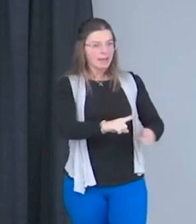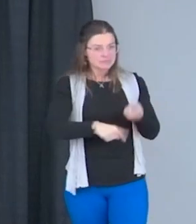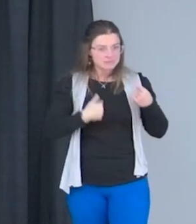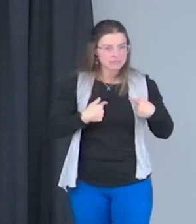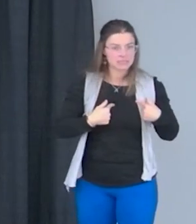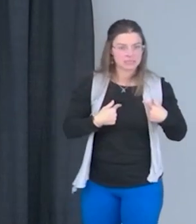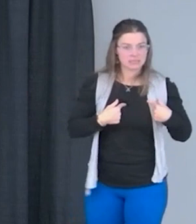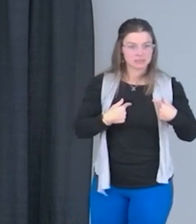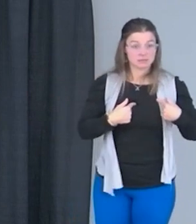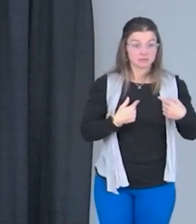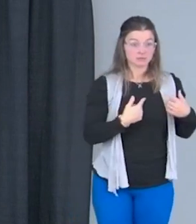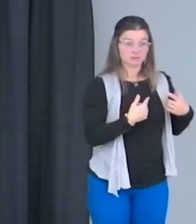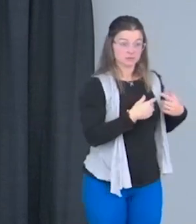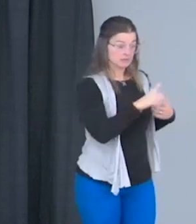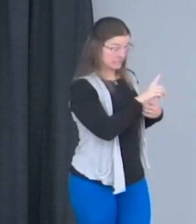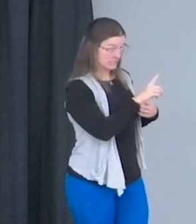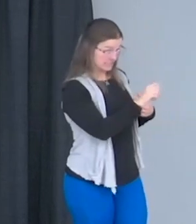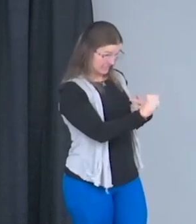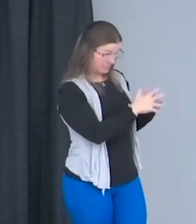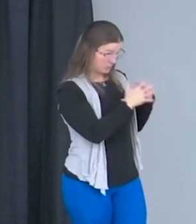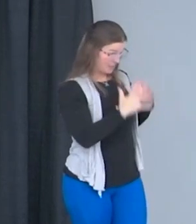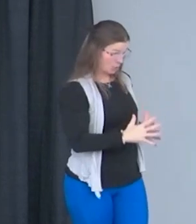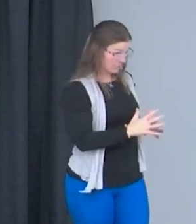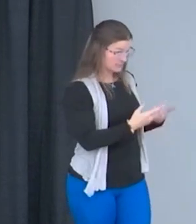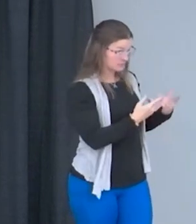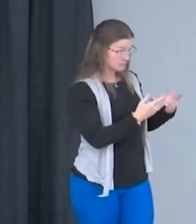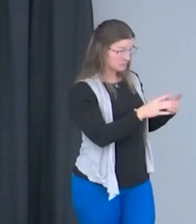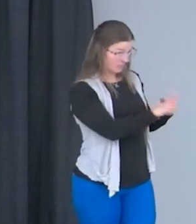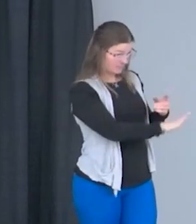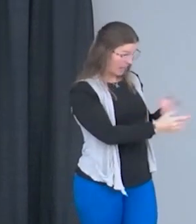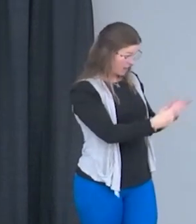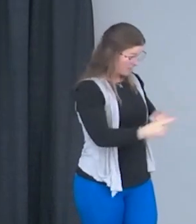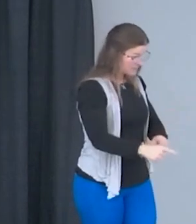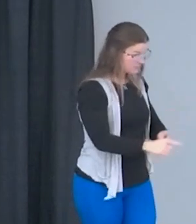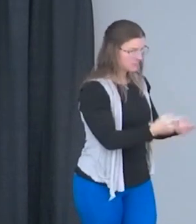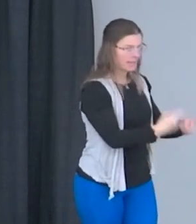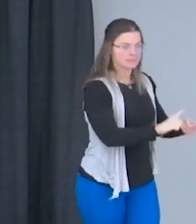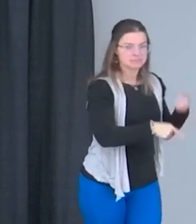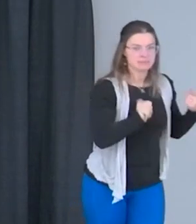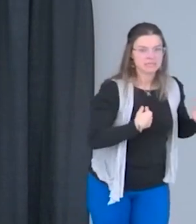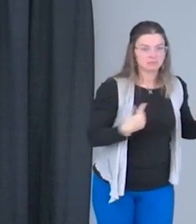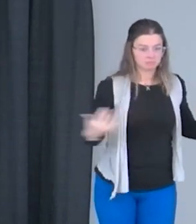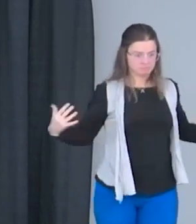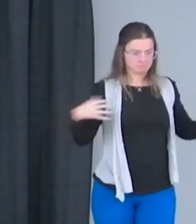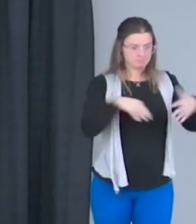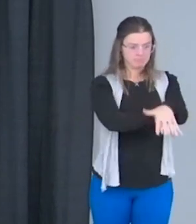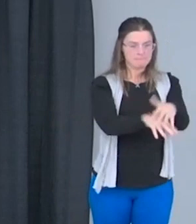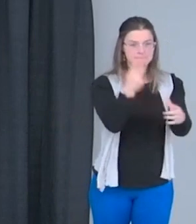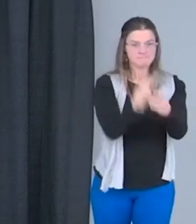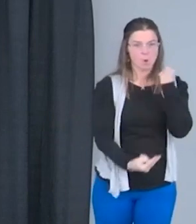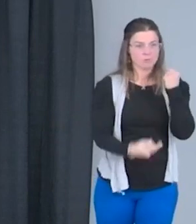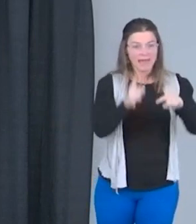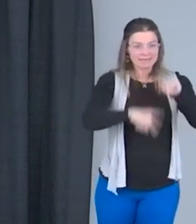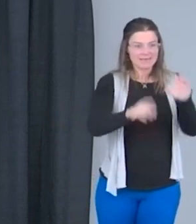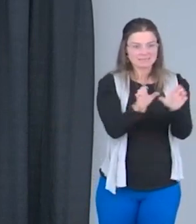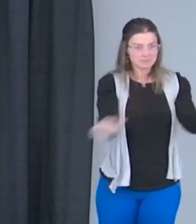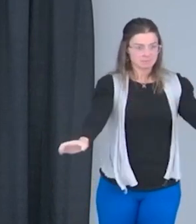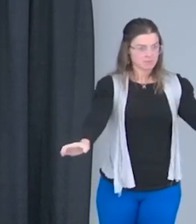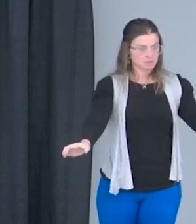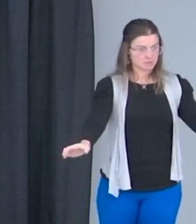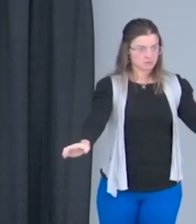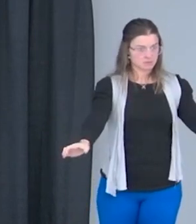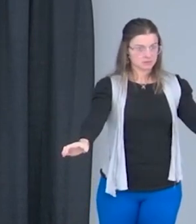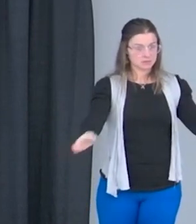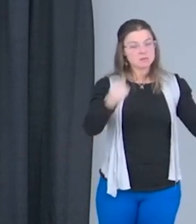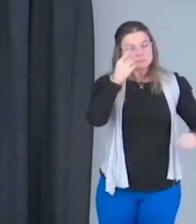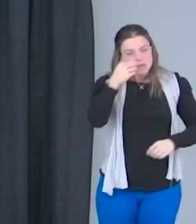Americans happens to me because I'm a part of both communities. But I can't be separated. And I do find that in advocacy and